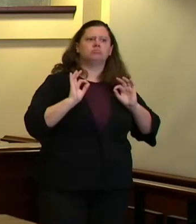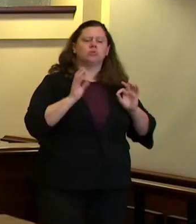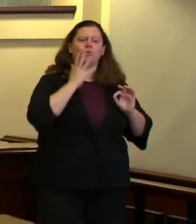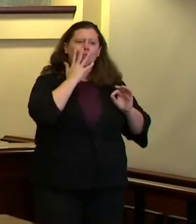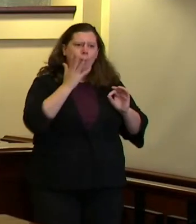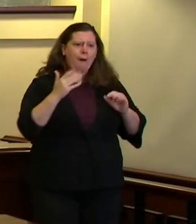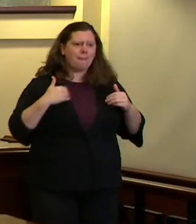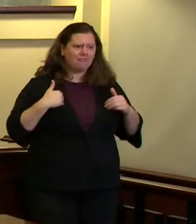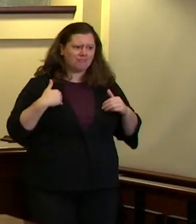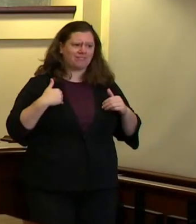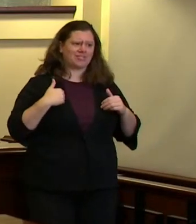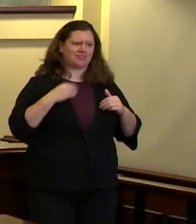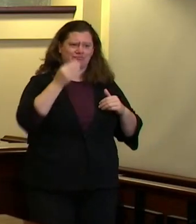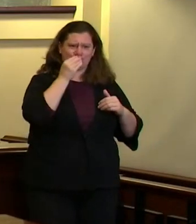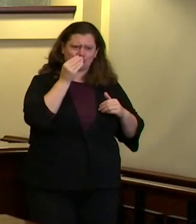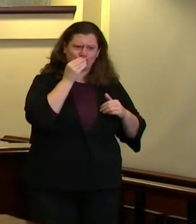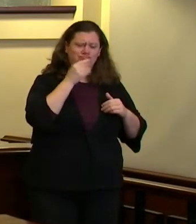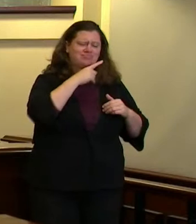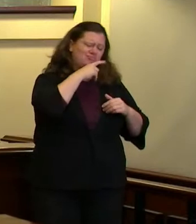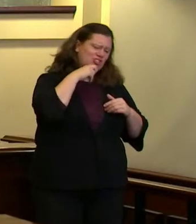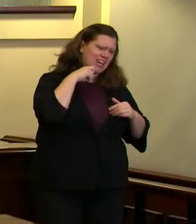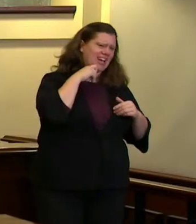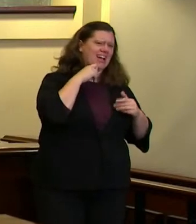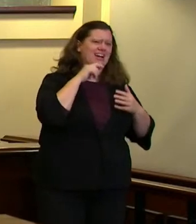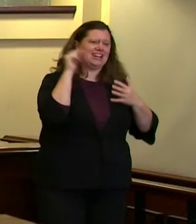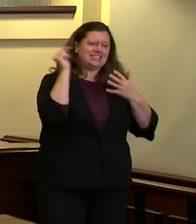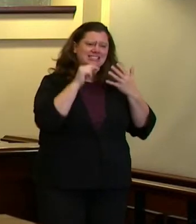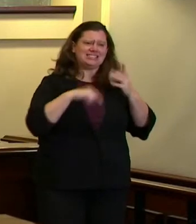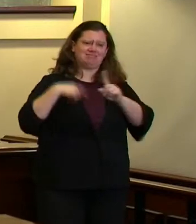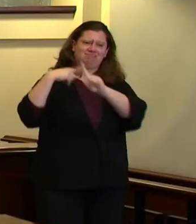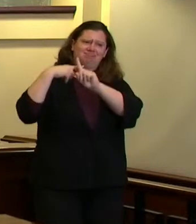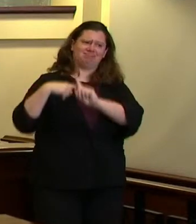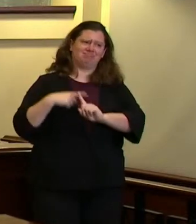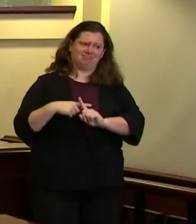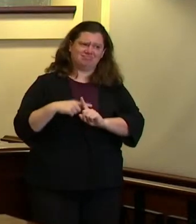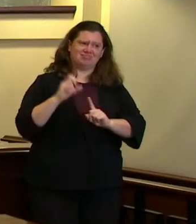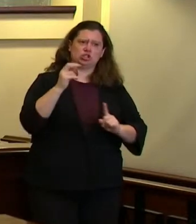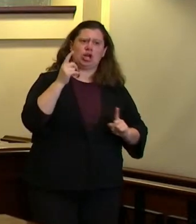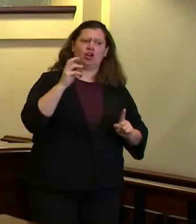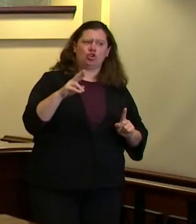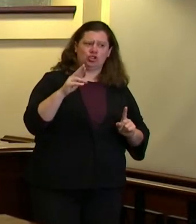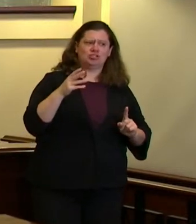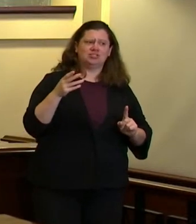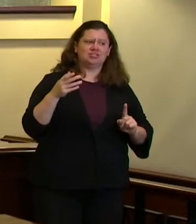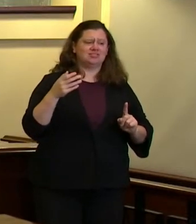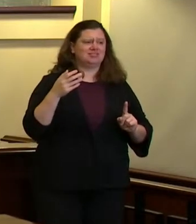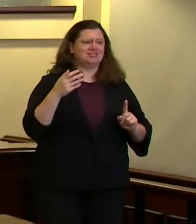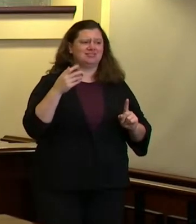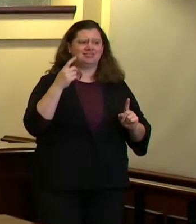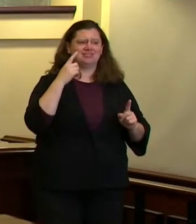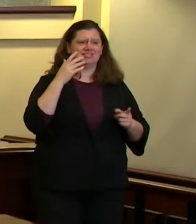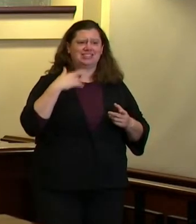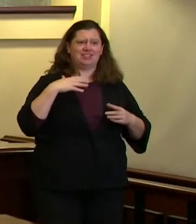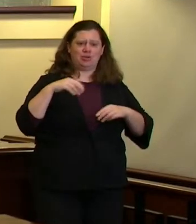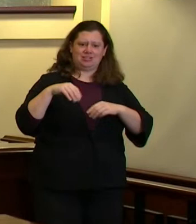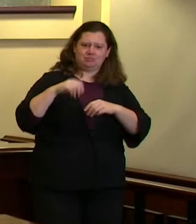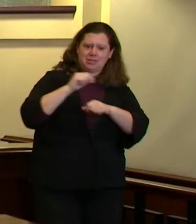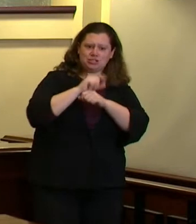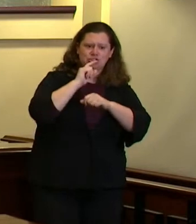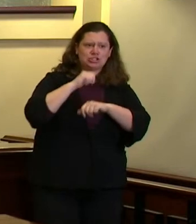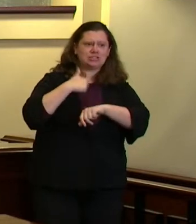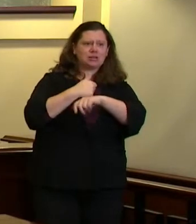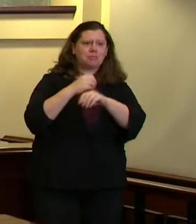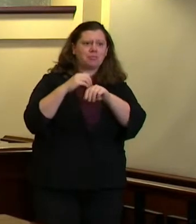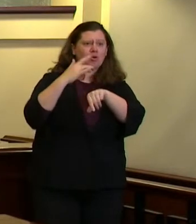food and potentially connections to service but what was what's well known and what was highlighted in the